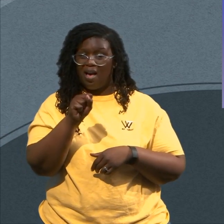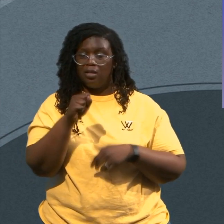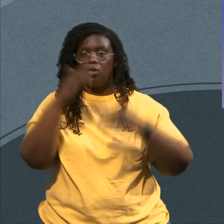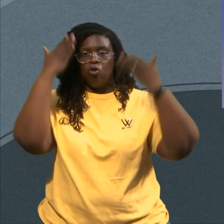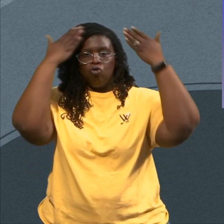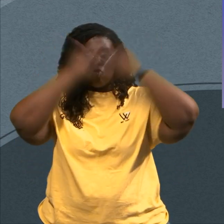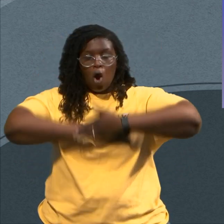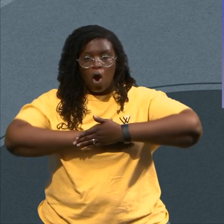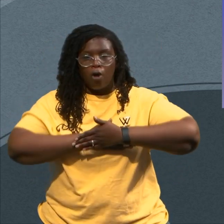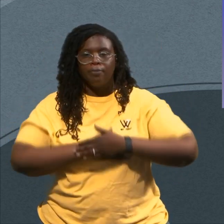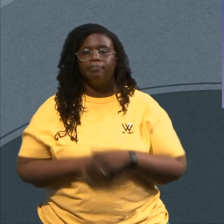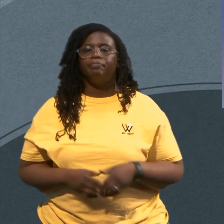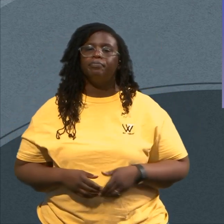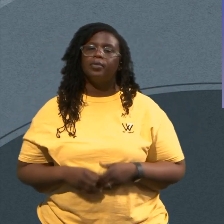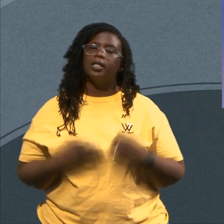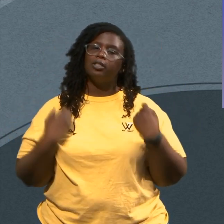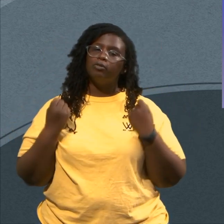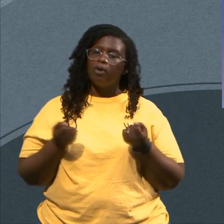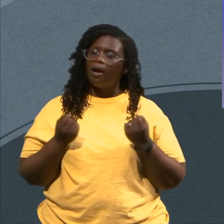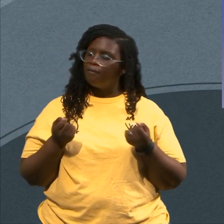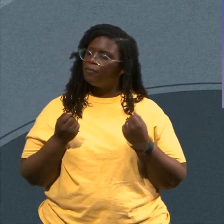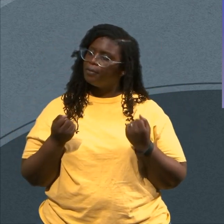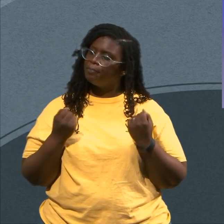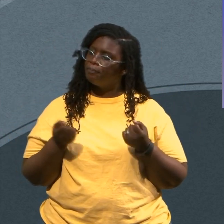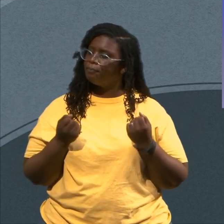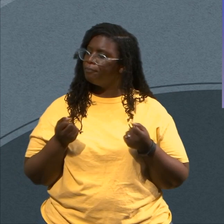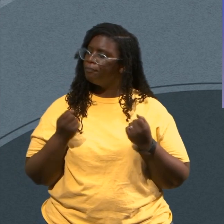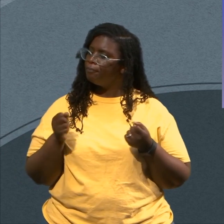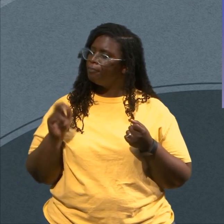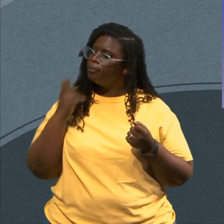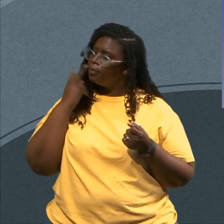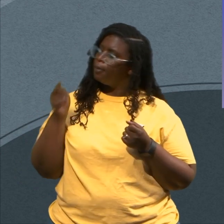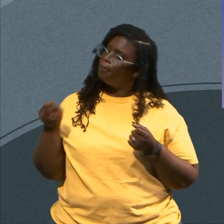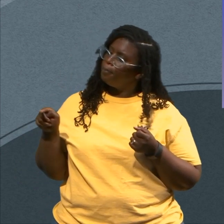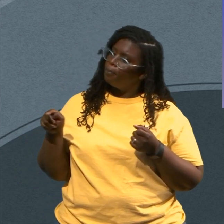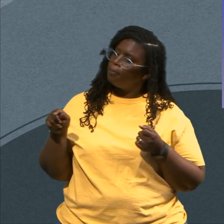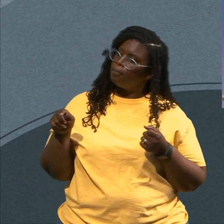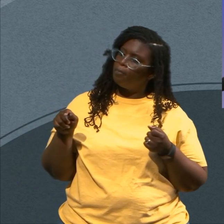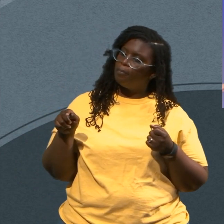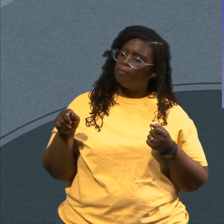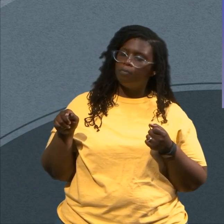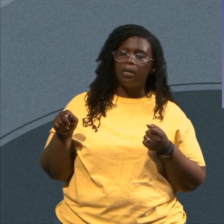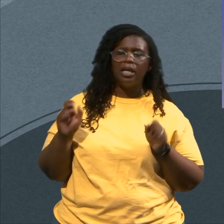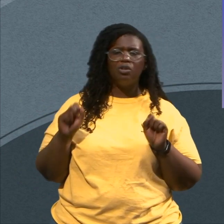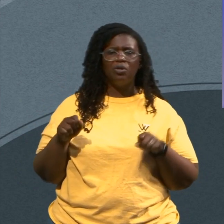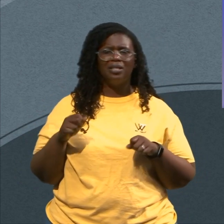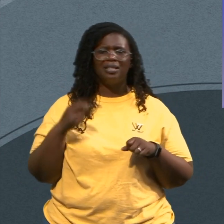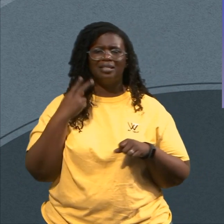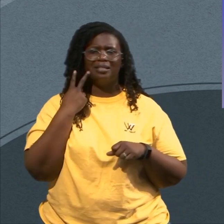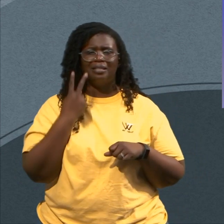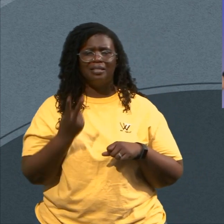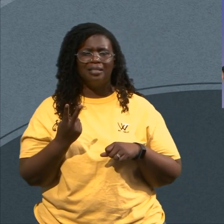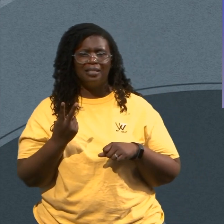Coal Mines And Going Past The Coal Mines You Would Find Entire Flocks